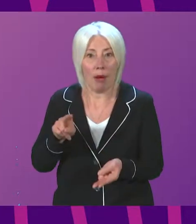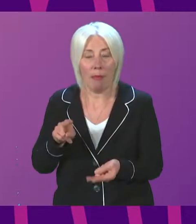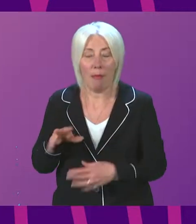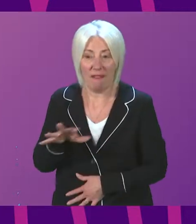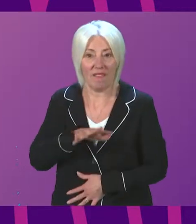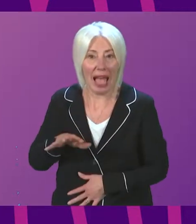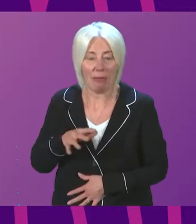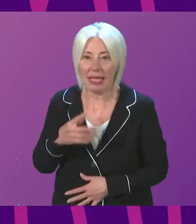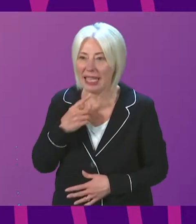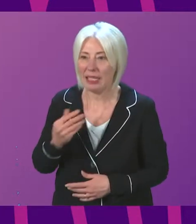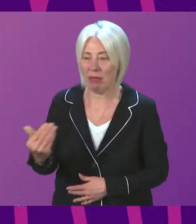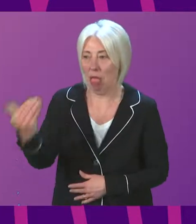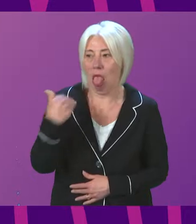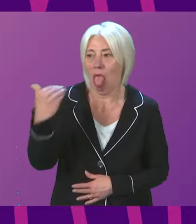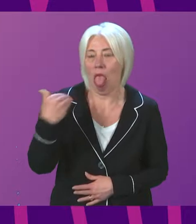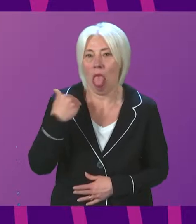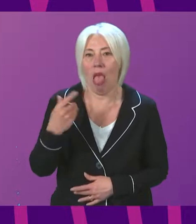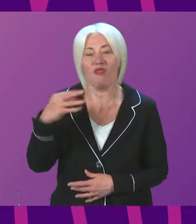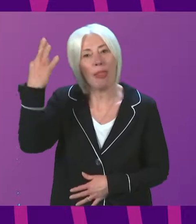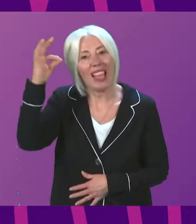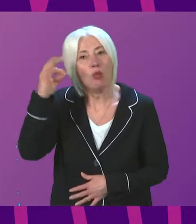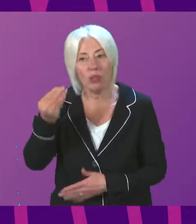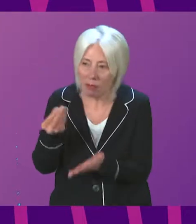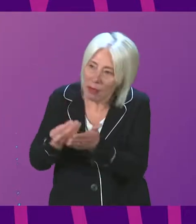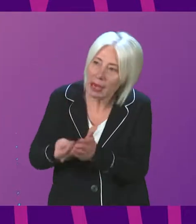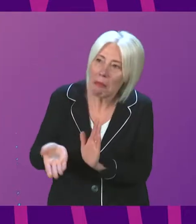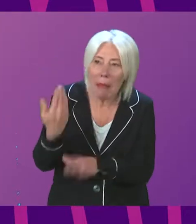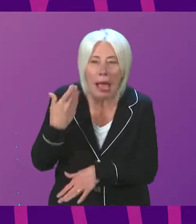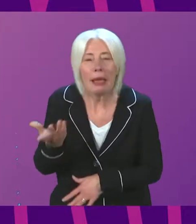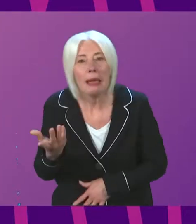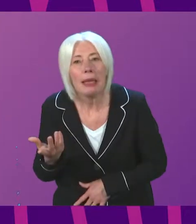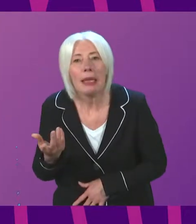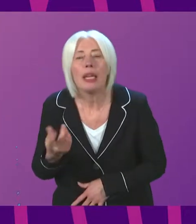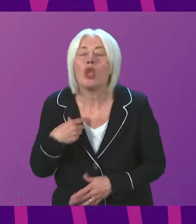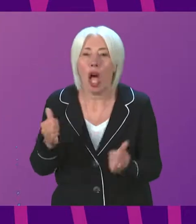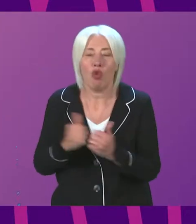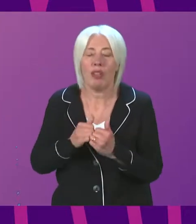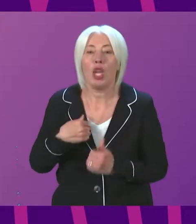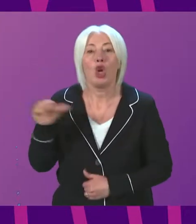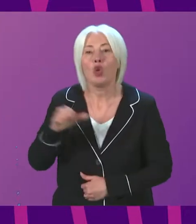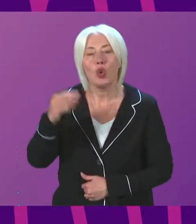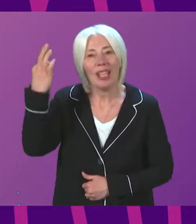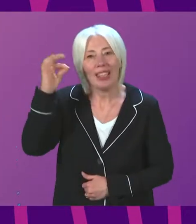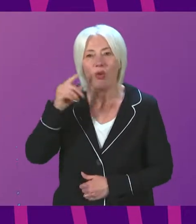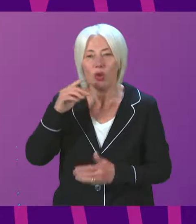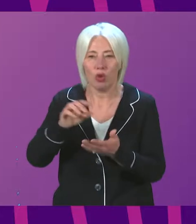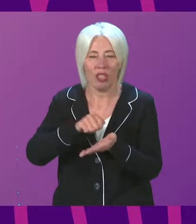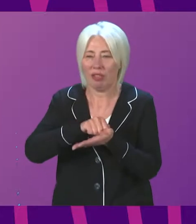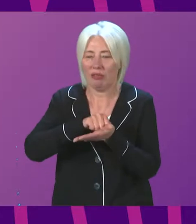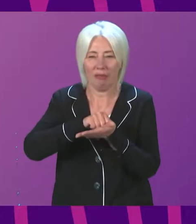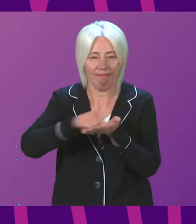pupils have been chased for debts by councils does the First Minister agree with me that local authorities should write off this debt?